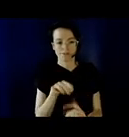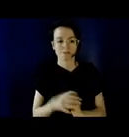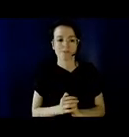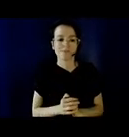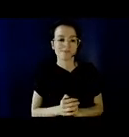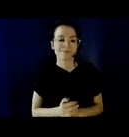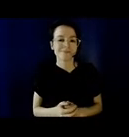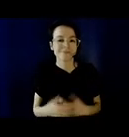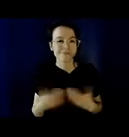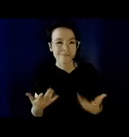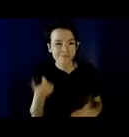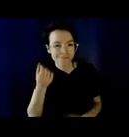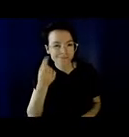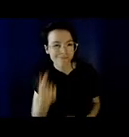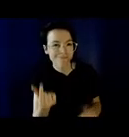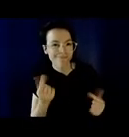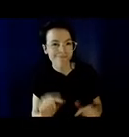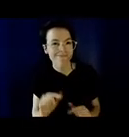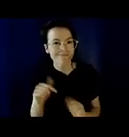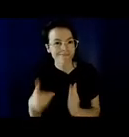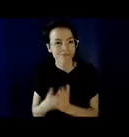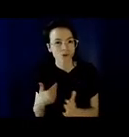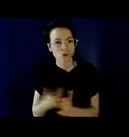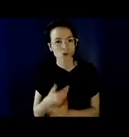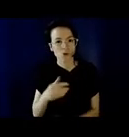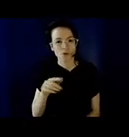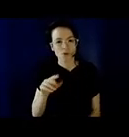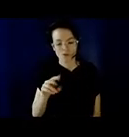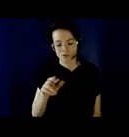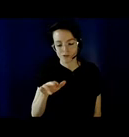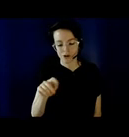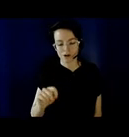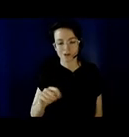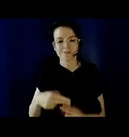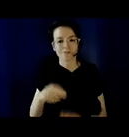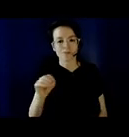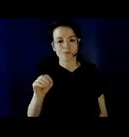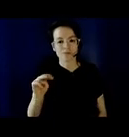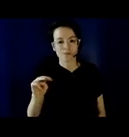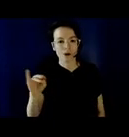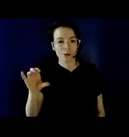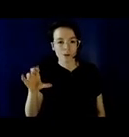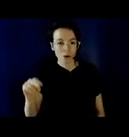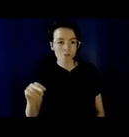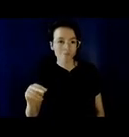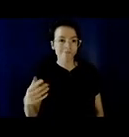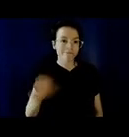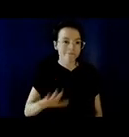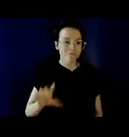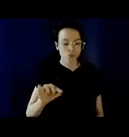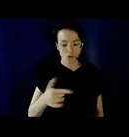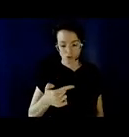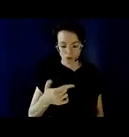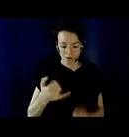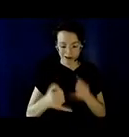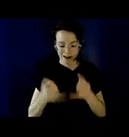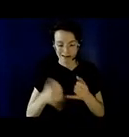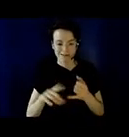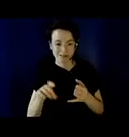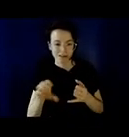But, due to the rapidly evolving challenges, associated with the Omicron variant at the end of 2021,